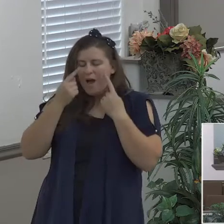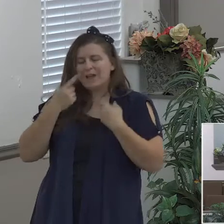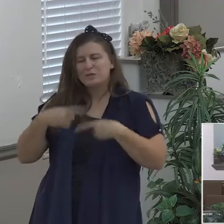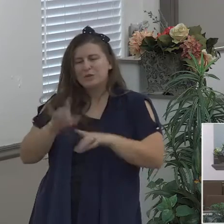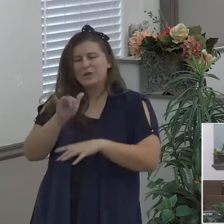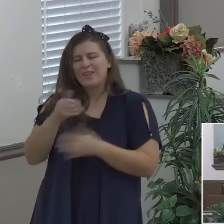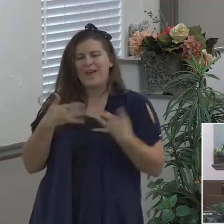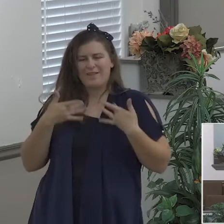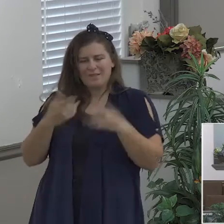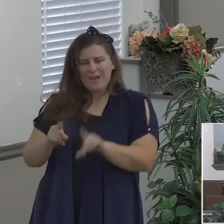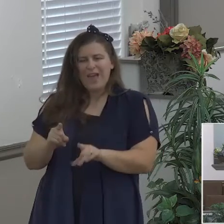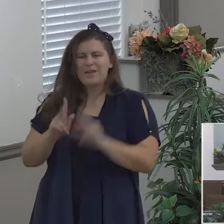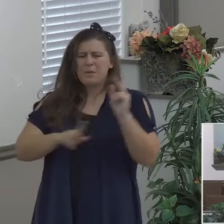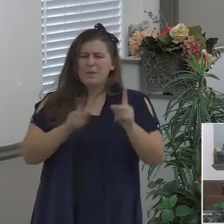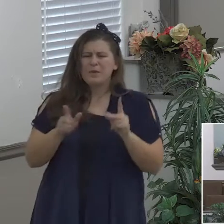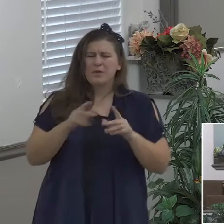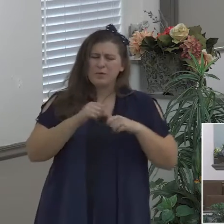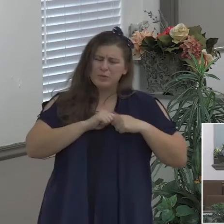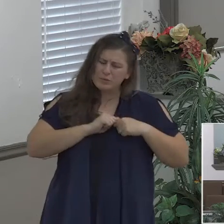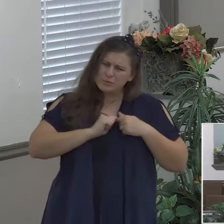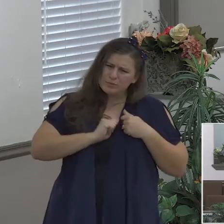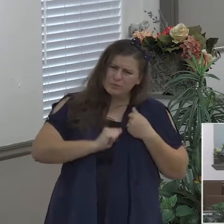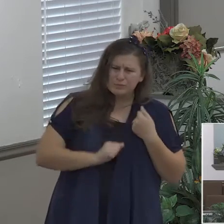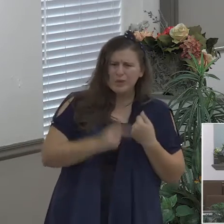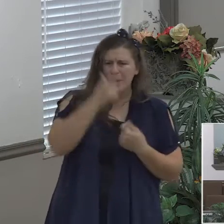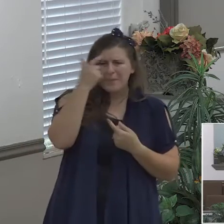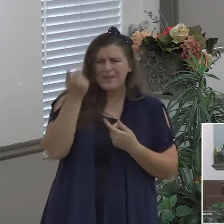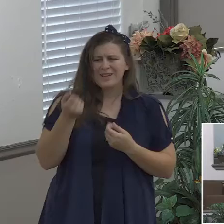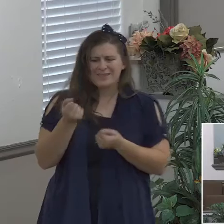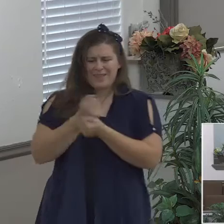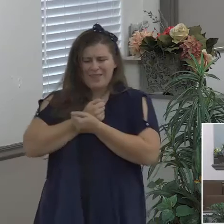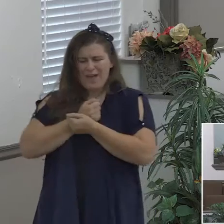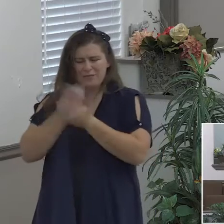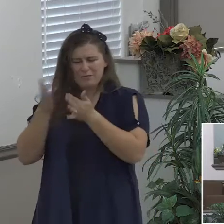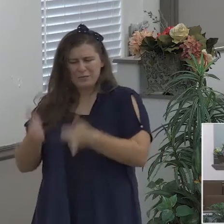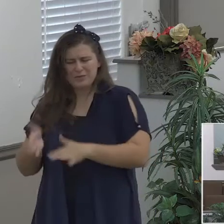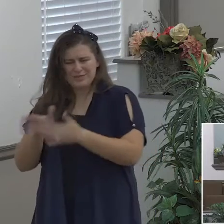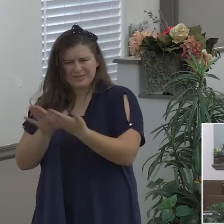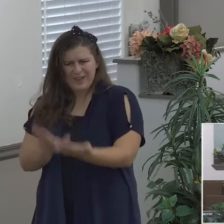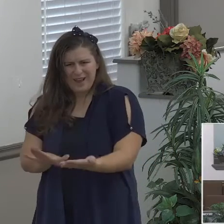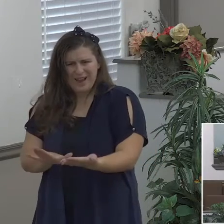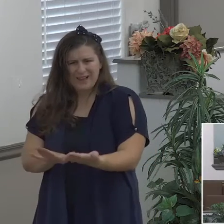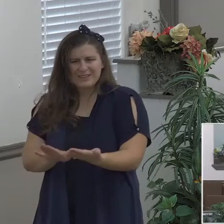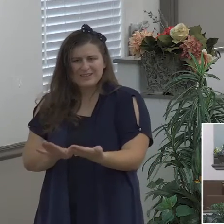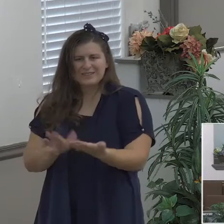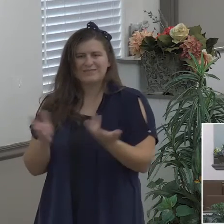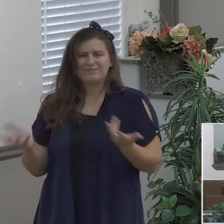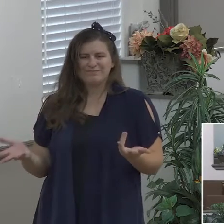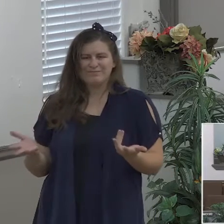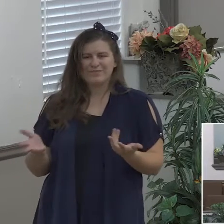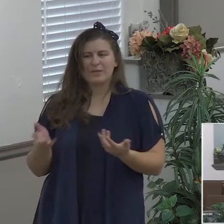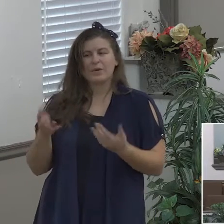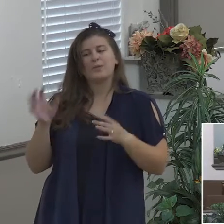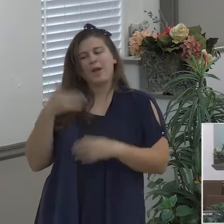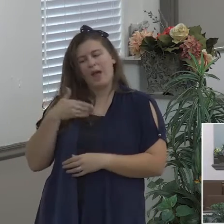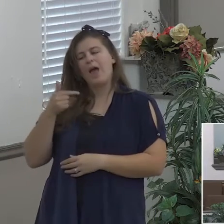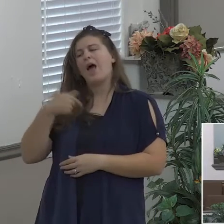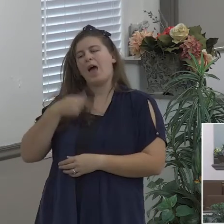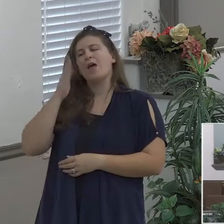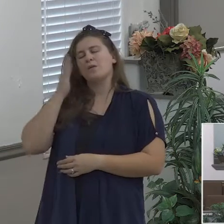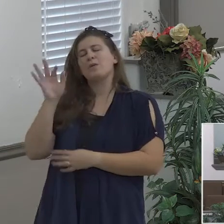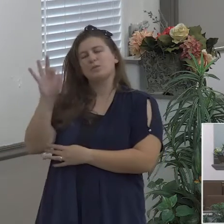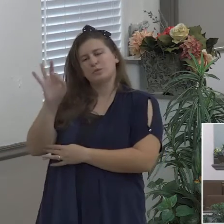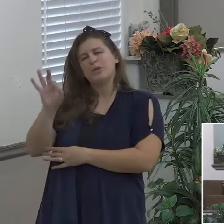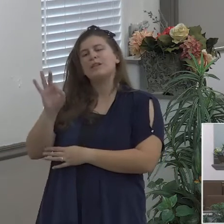is is things that Christians go through and and if we're not